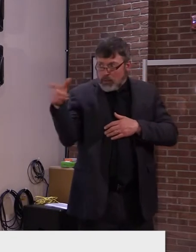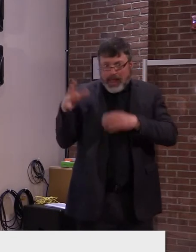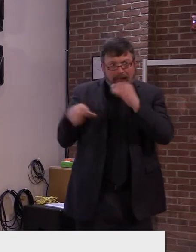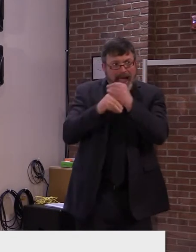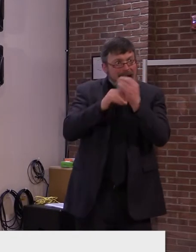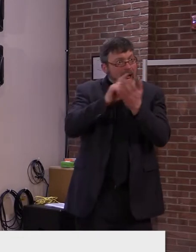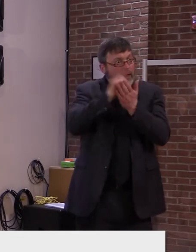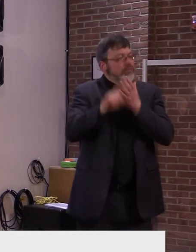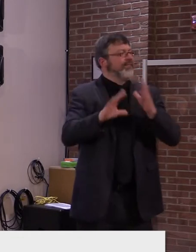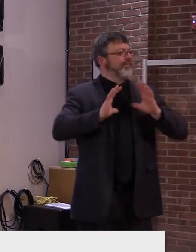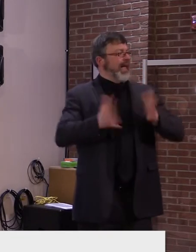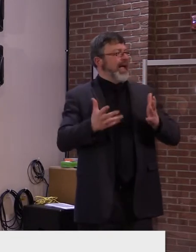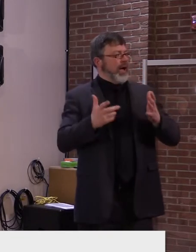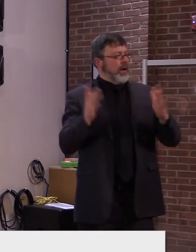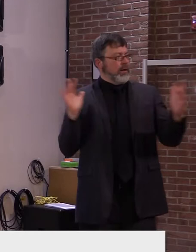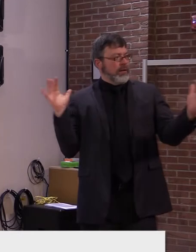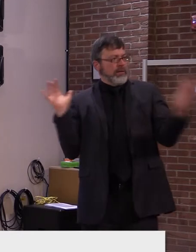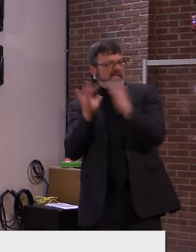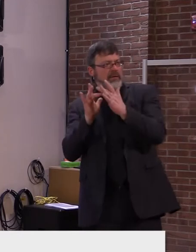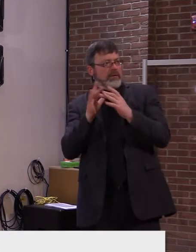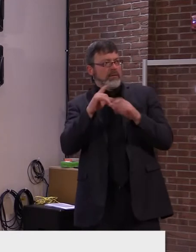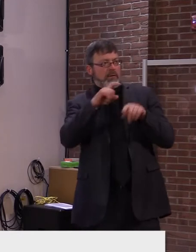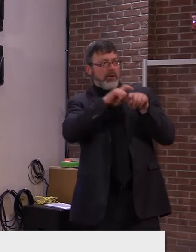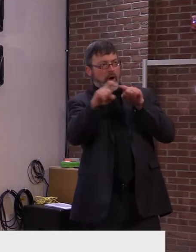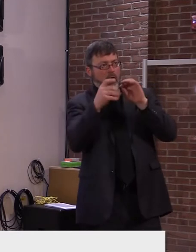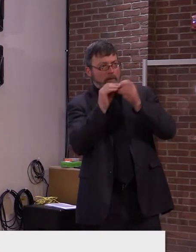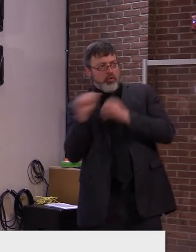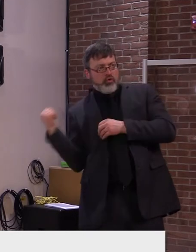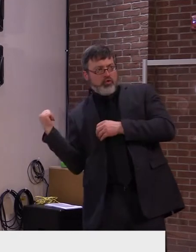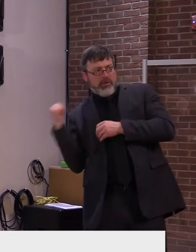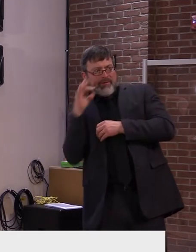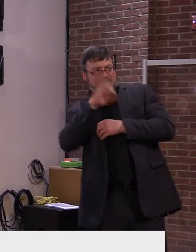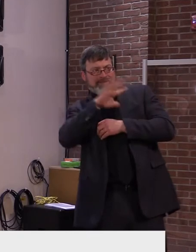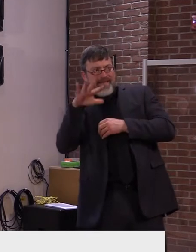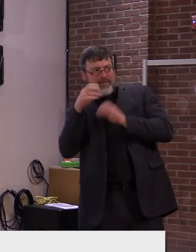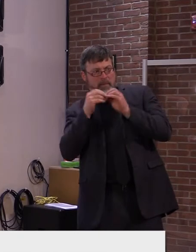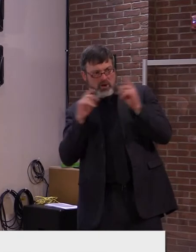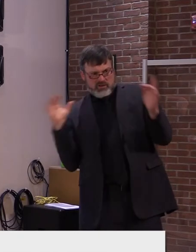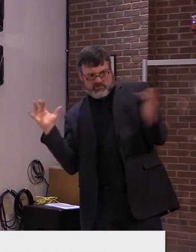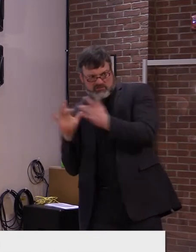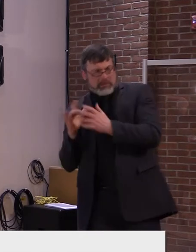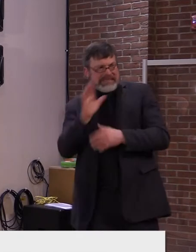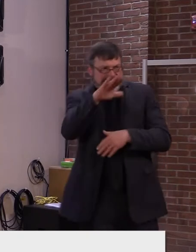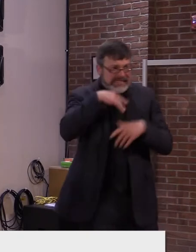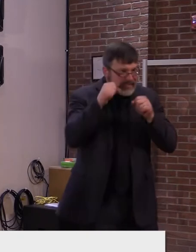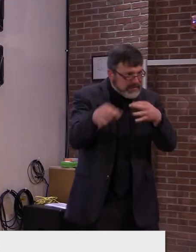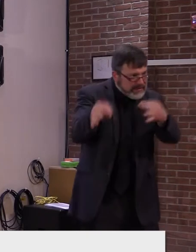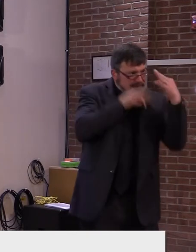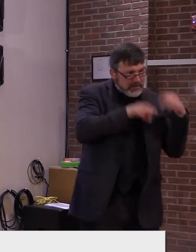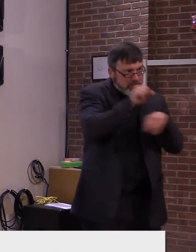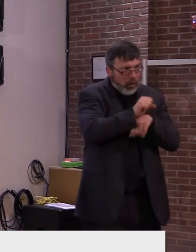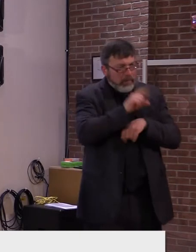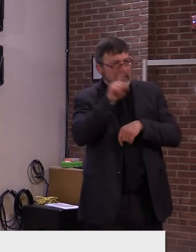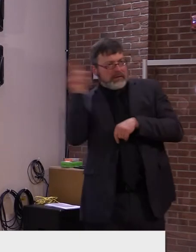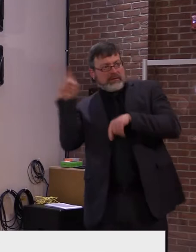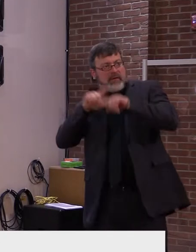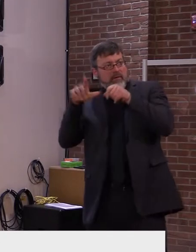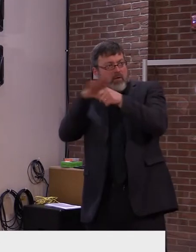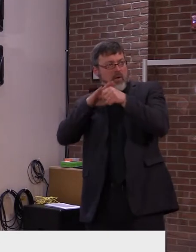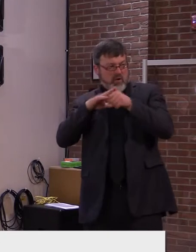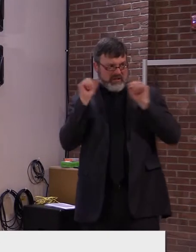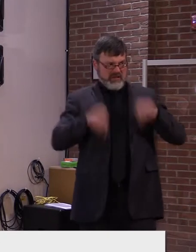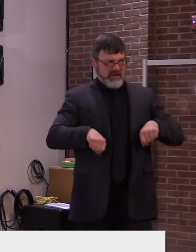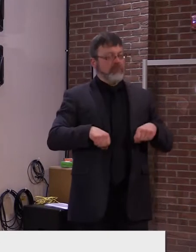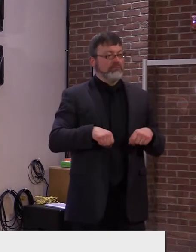In addition, those 65 years old and older will be able to make an